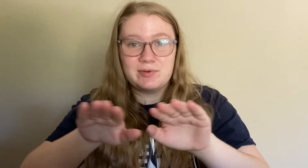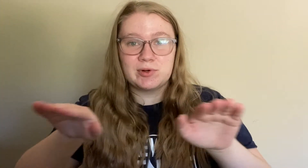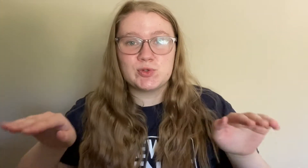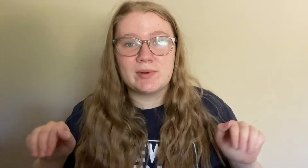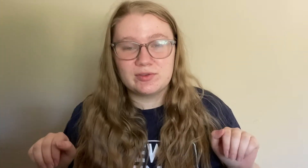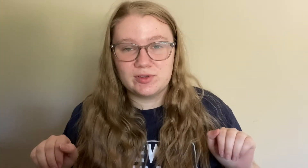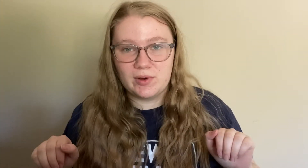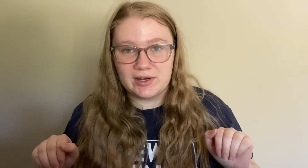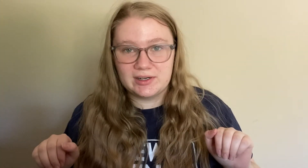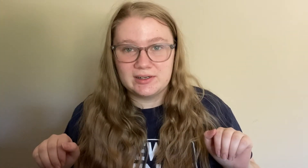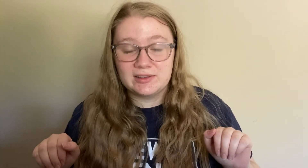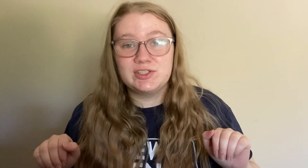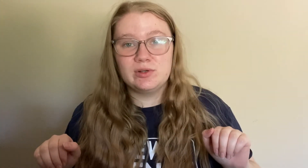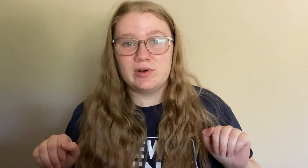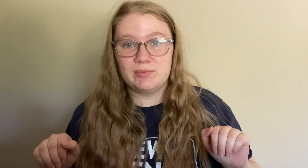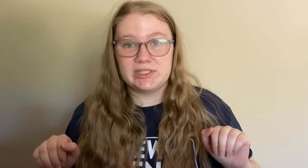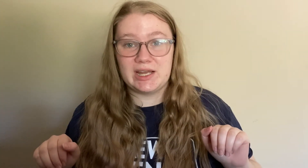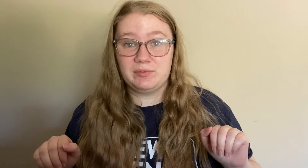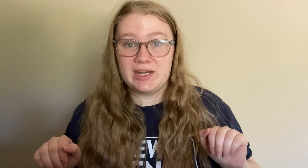we were swimming through the water. Let's do it one more time. Ready?